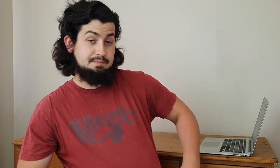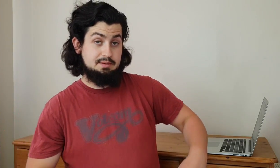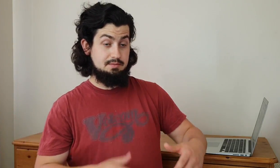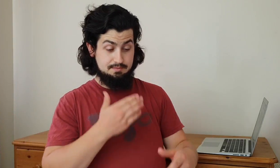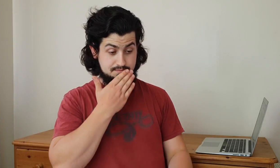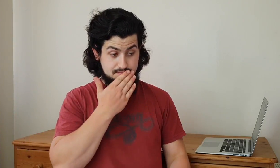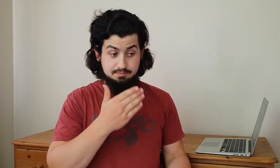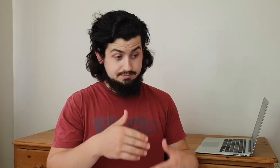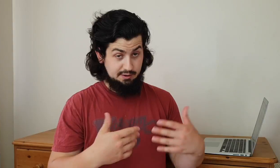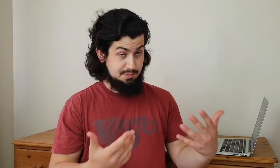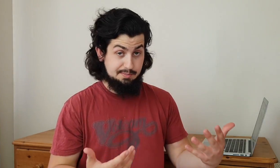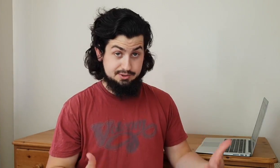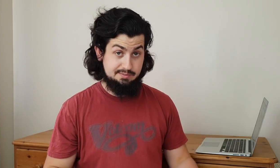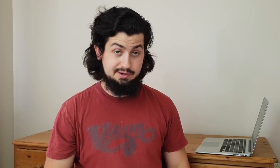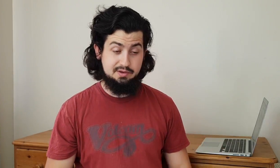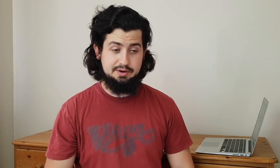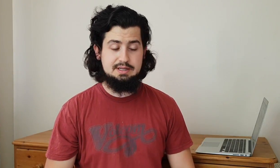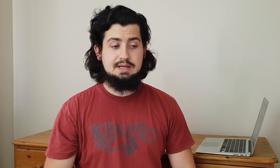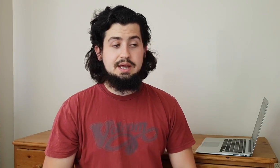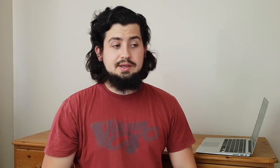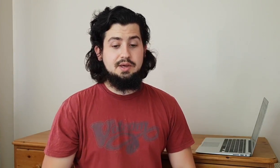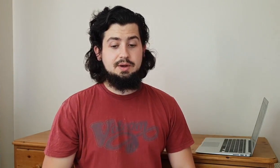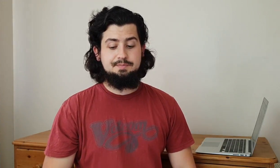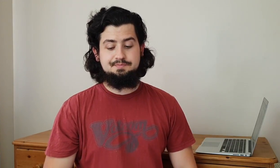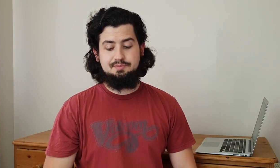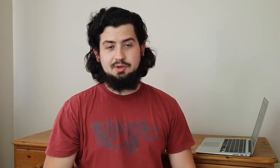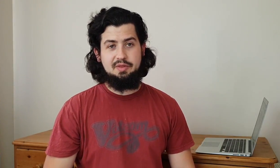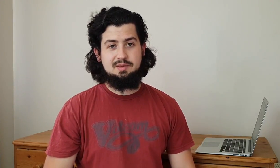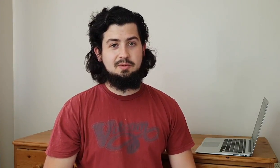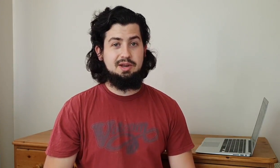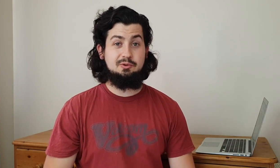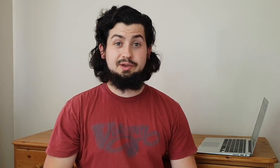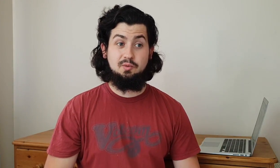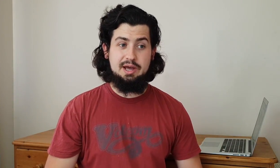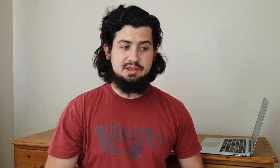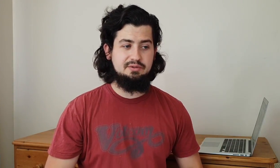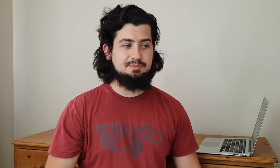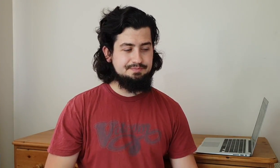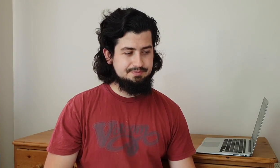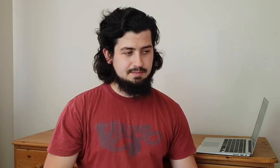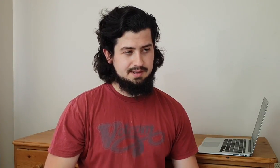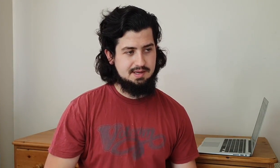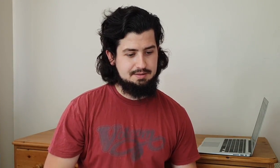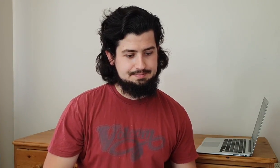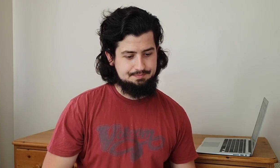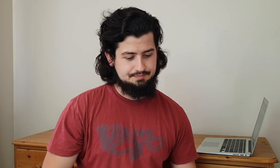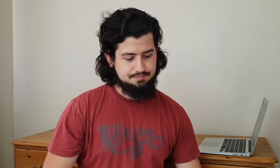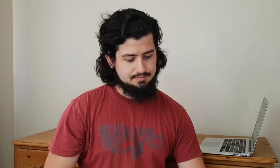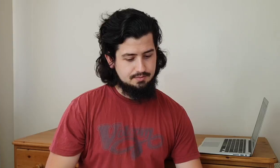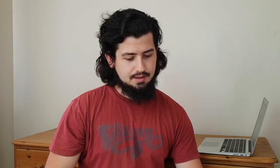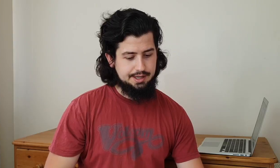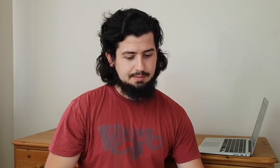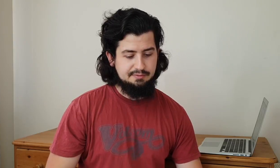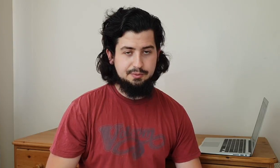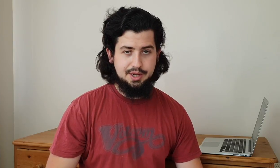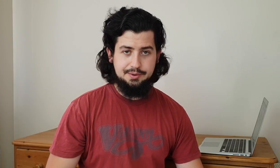deaf people generally sorry so um you know that's something we need to raise awareness for but um you know before we go